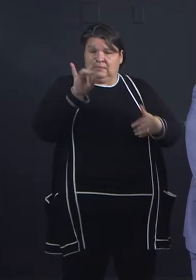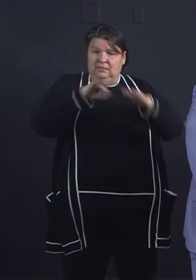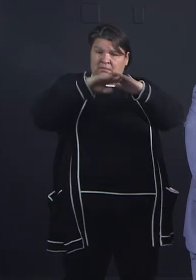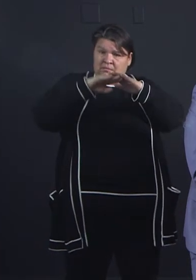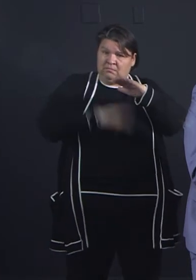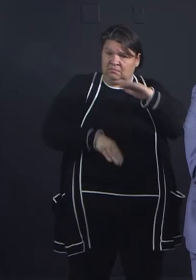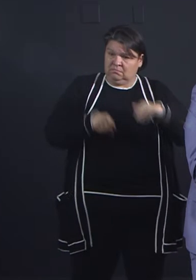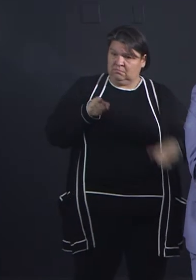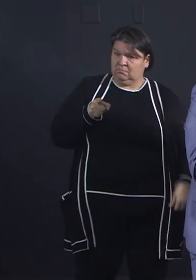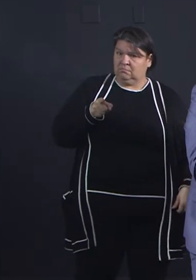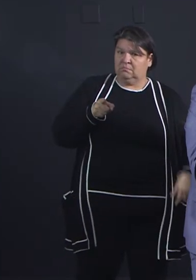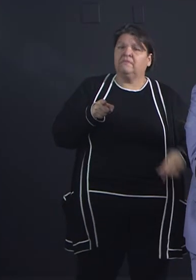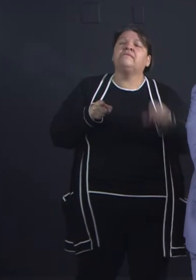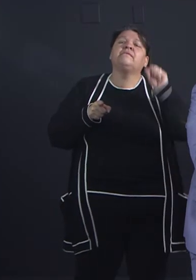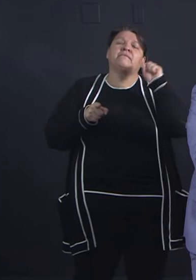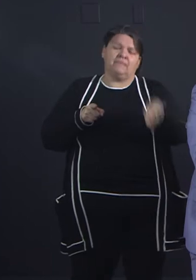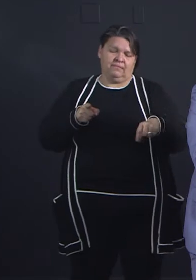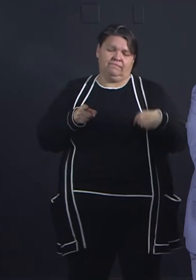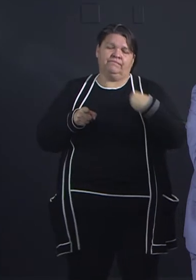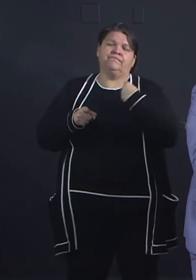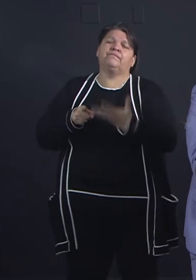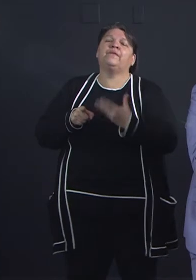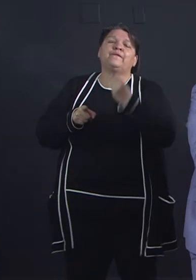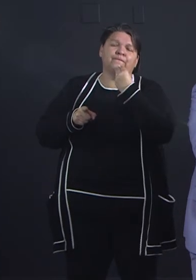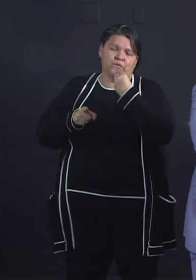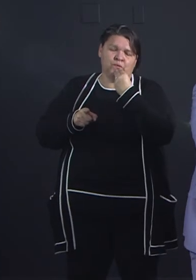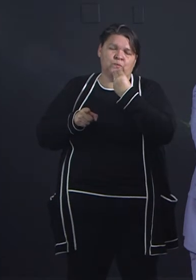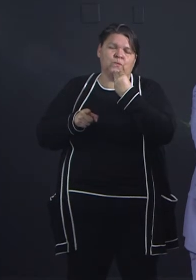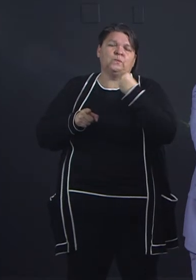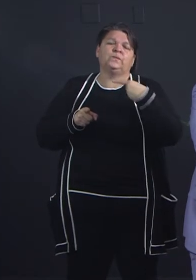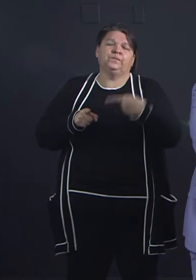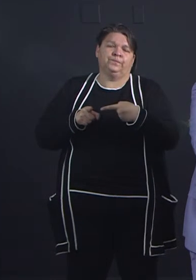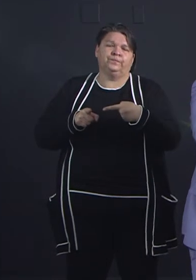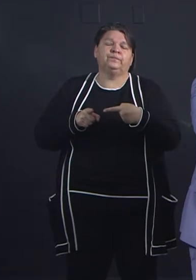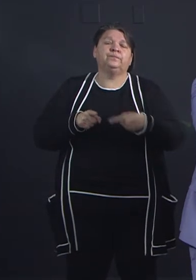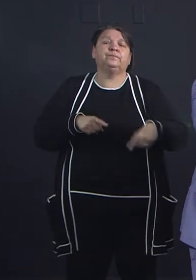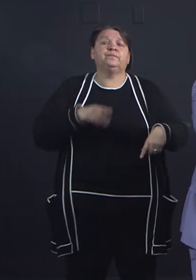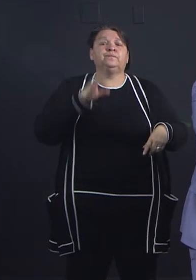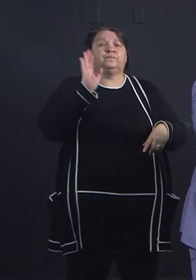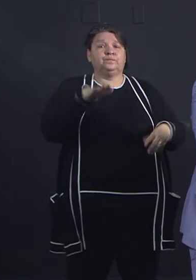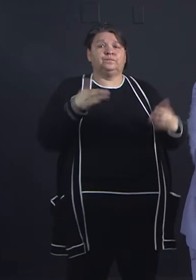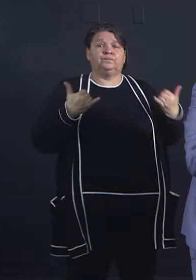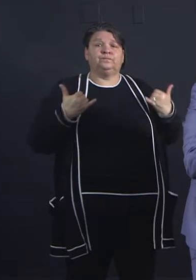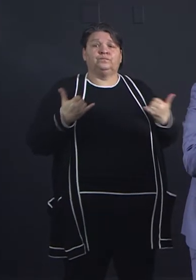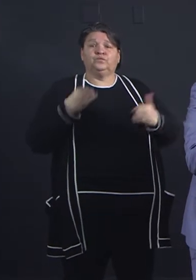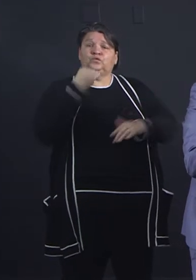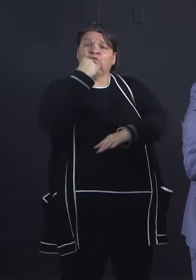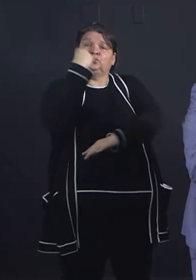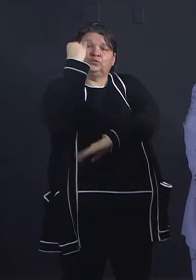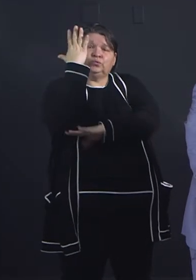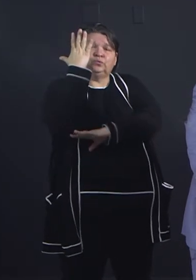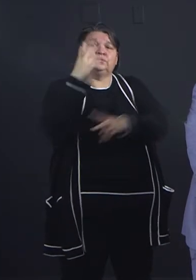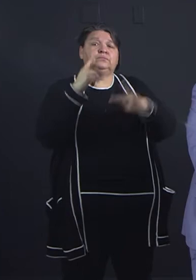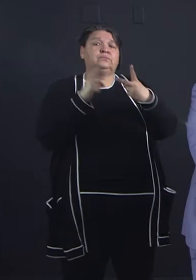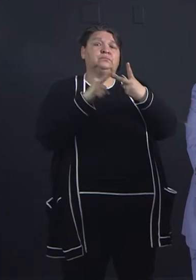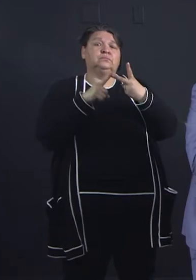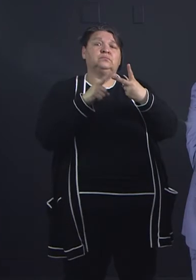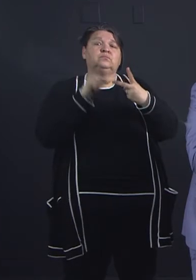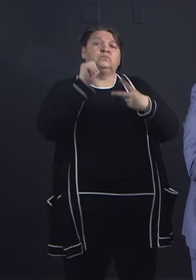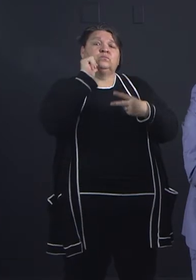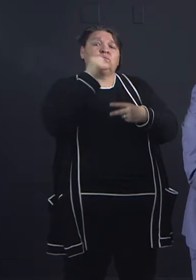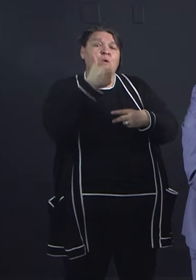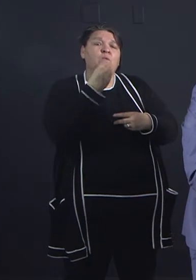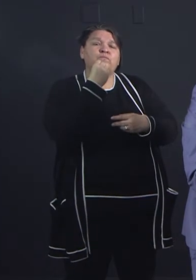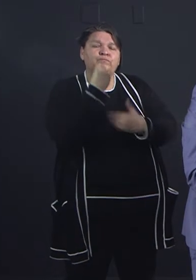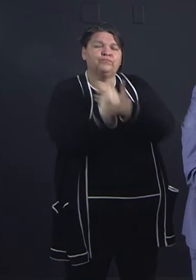meal, and we're offering two meals in one. We're giving them today's lunch and tomorrow's breakfast every day between noon